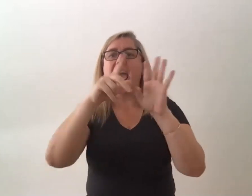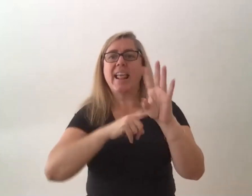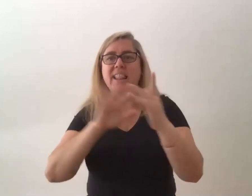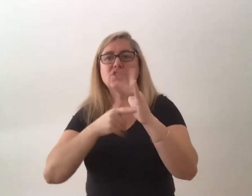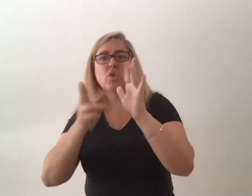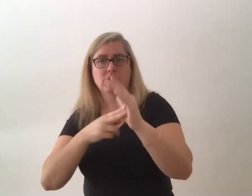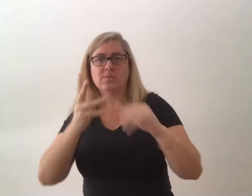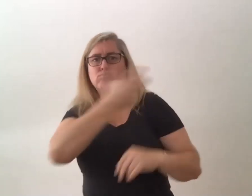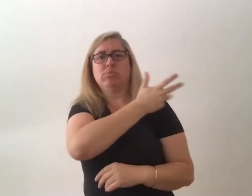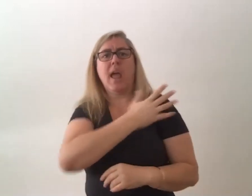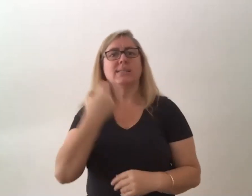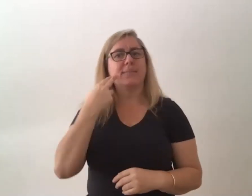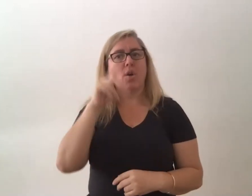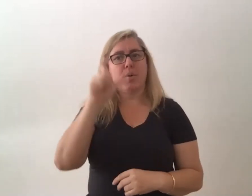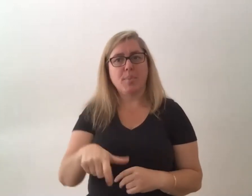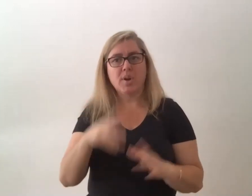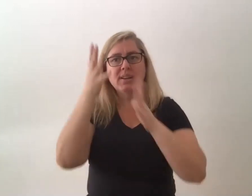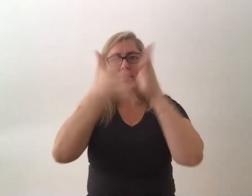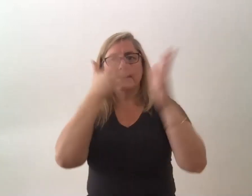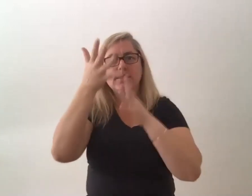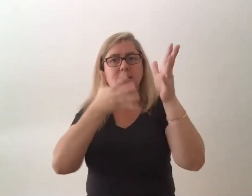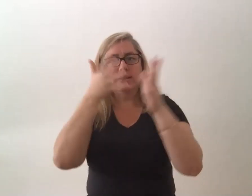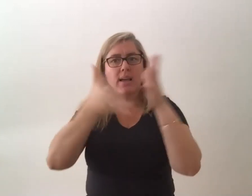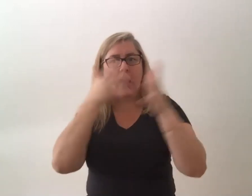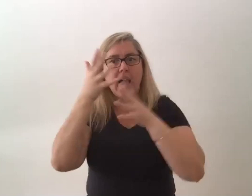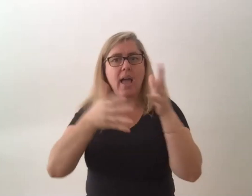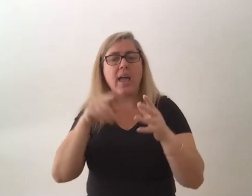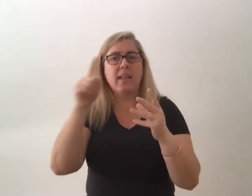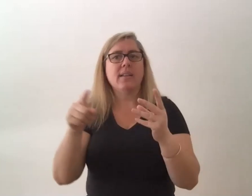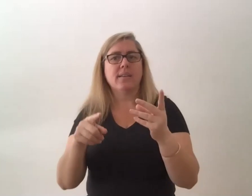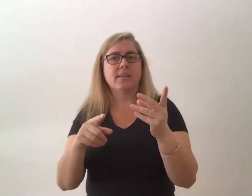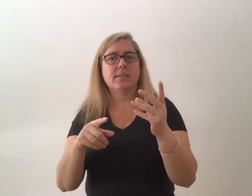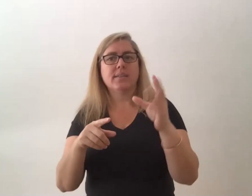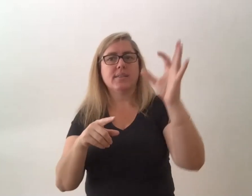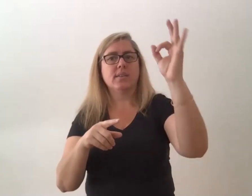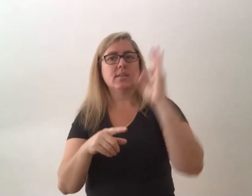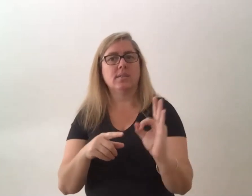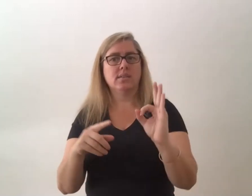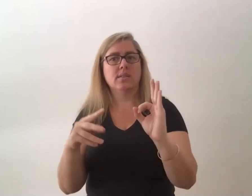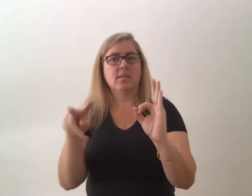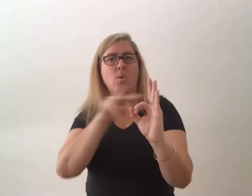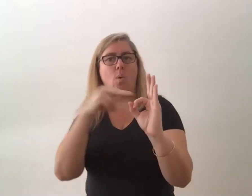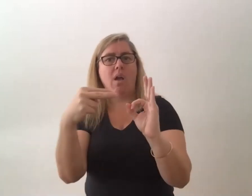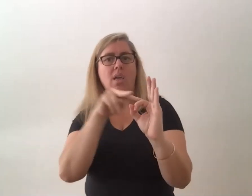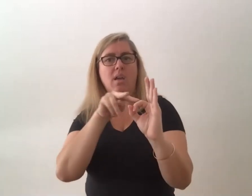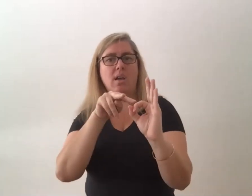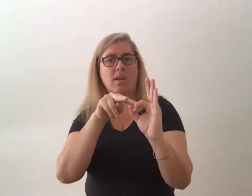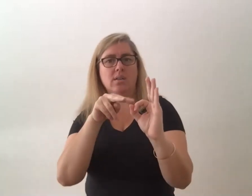it's the sign for qualia jess can you can you yep there we go but